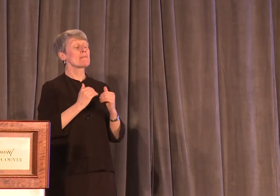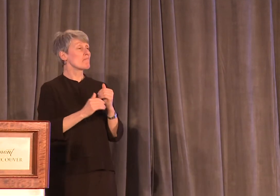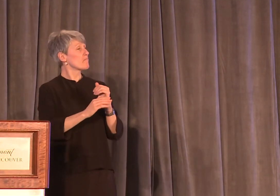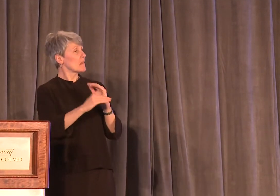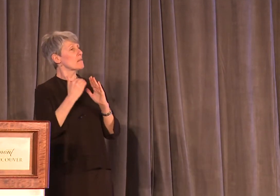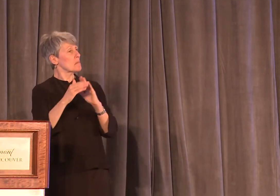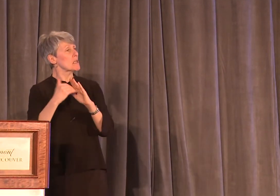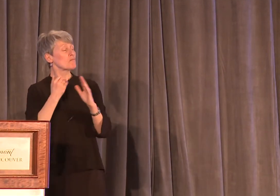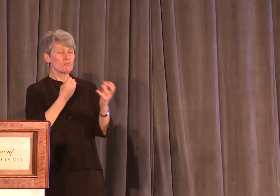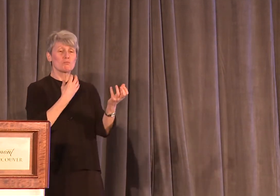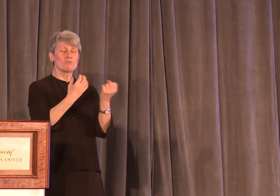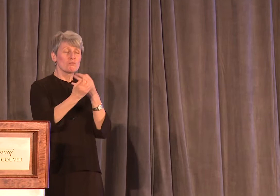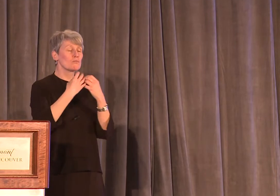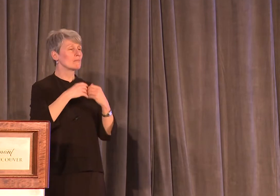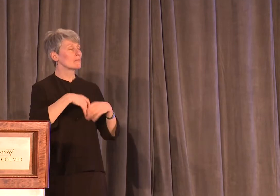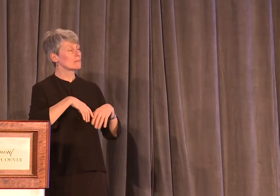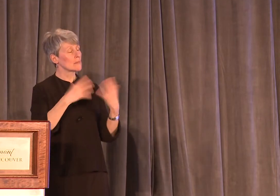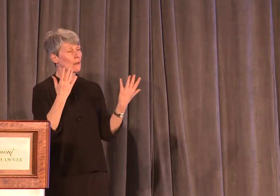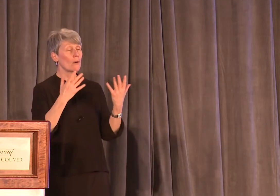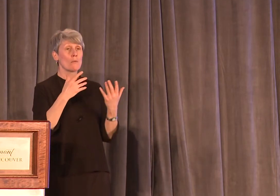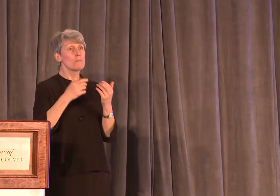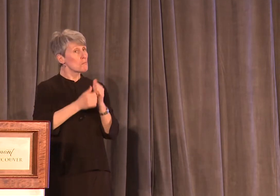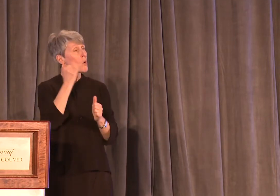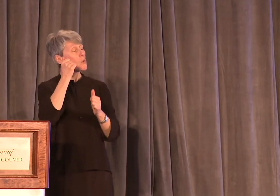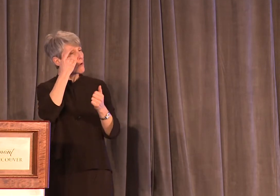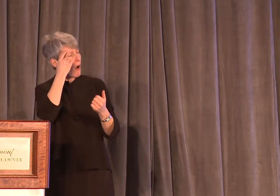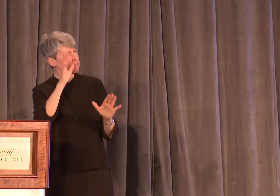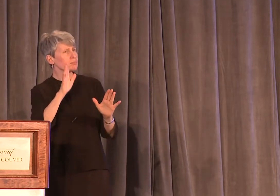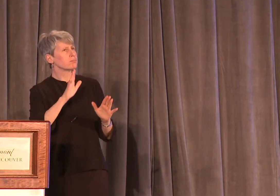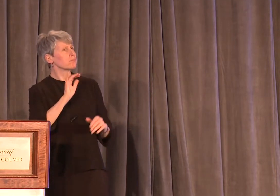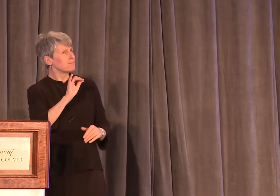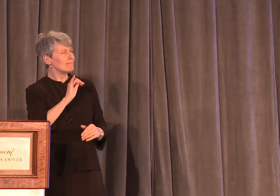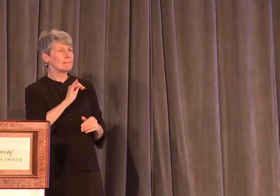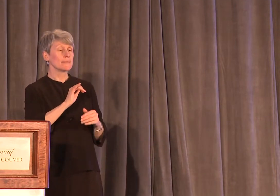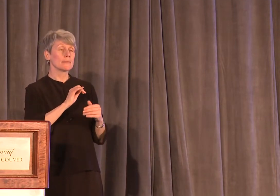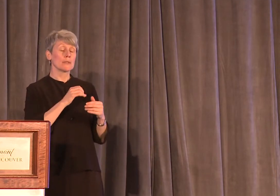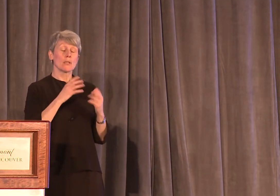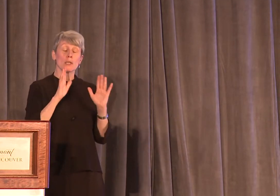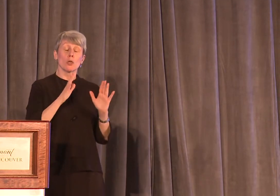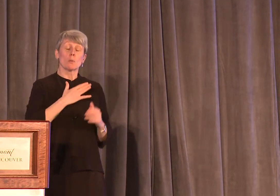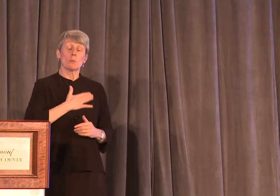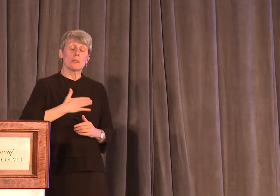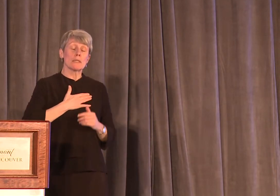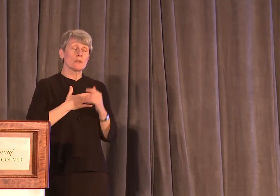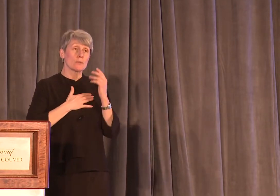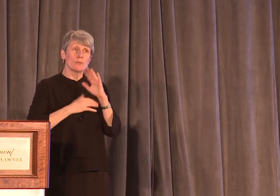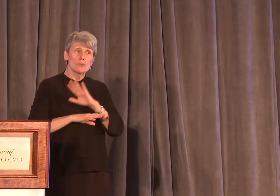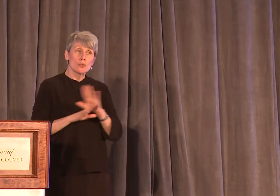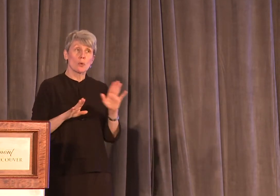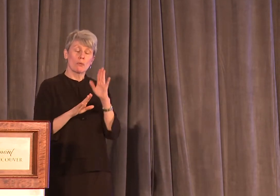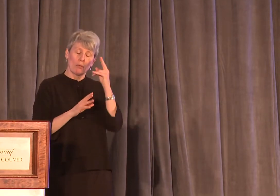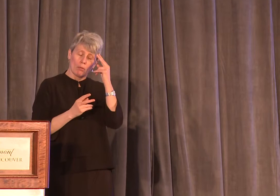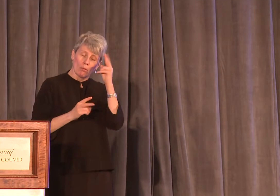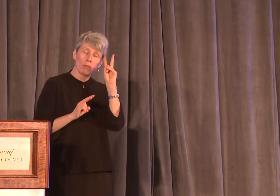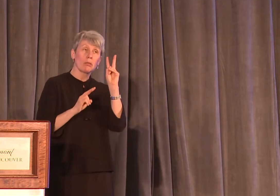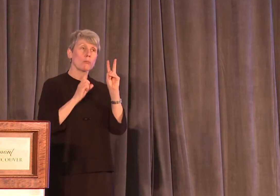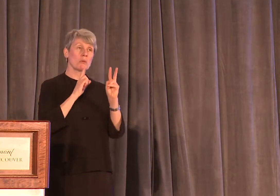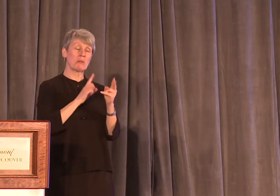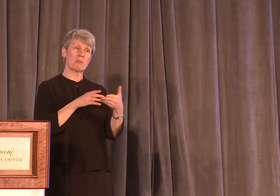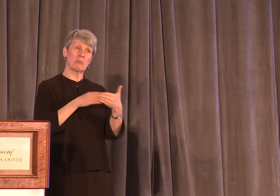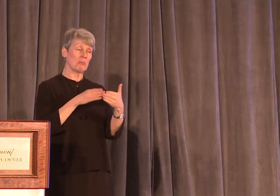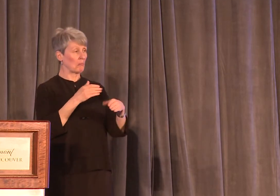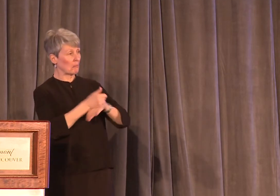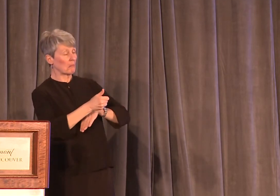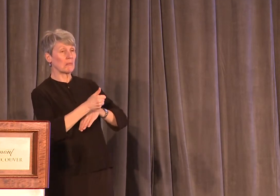received were prefaced with declarations of open-mindedness and variations on the comment. Please don't misunderstand me and think I'm victim